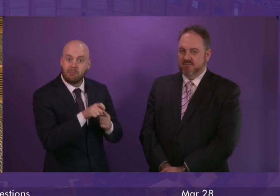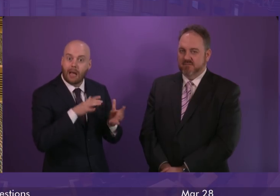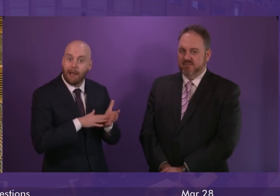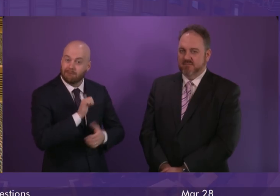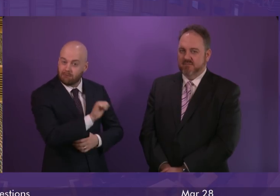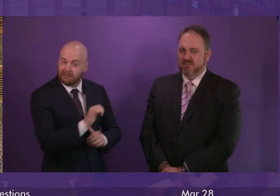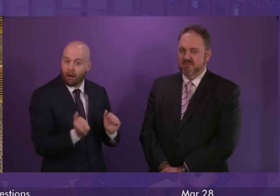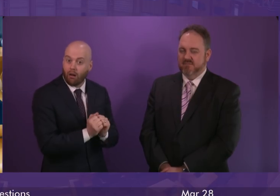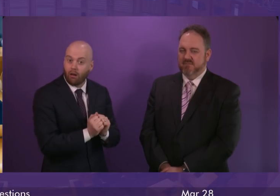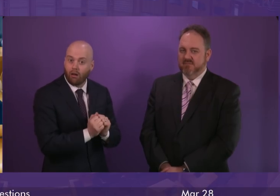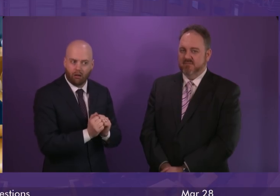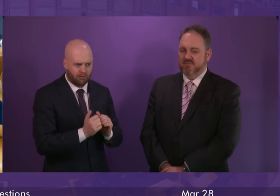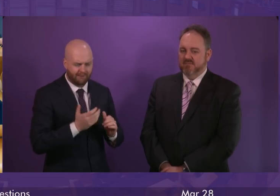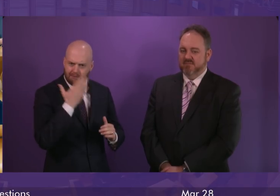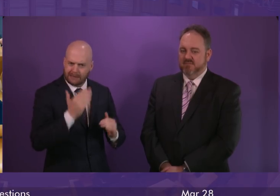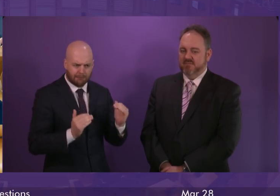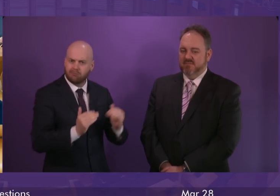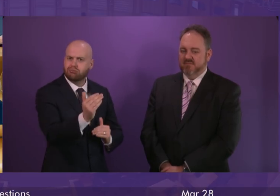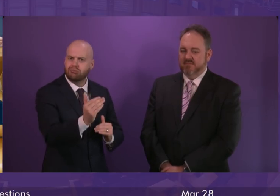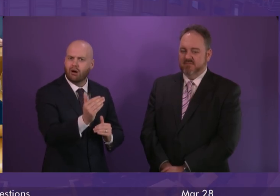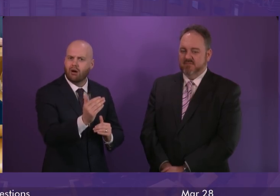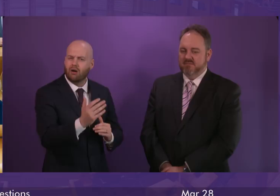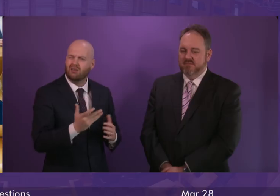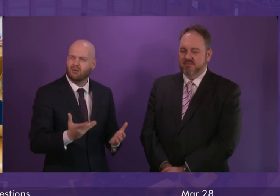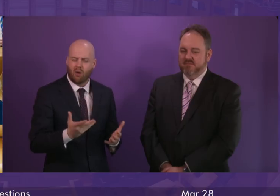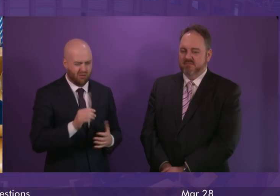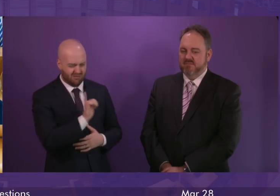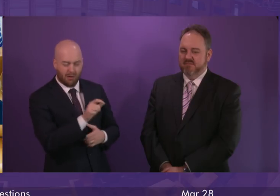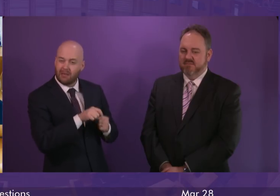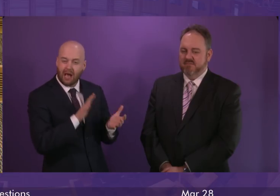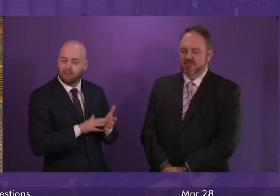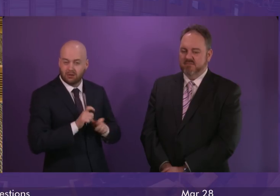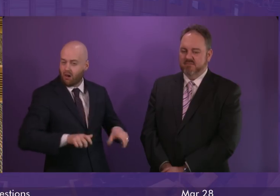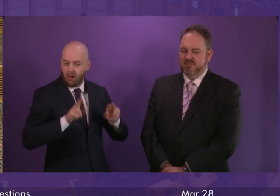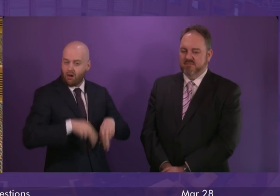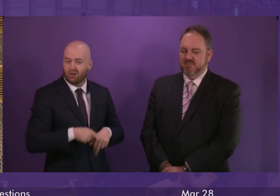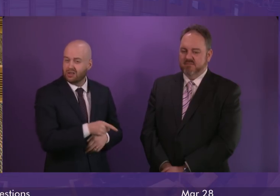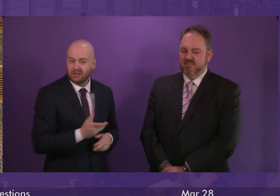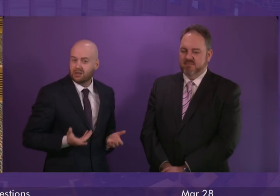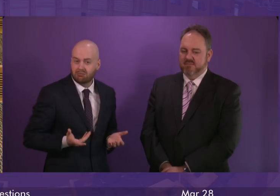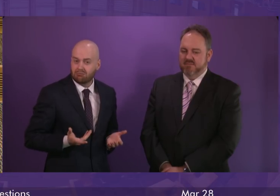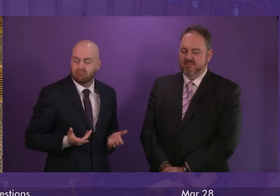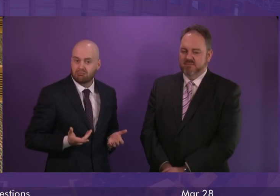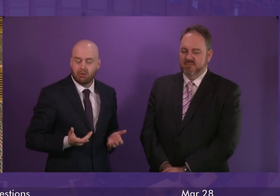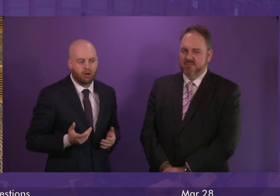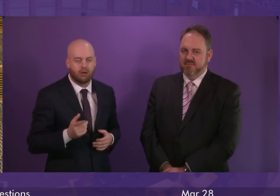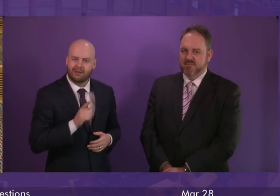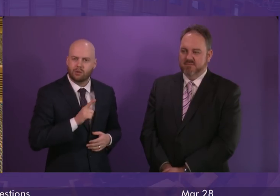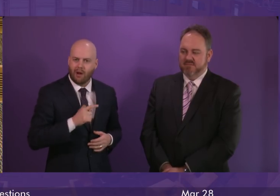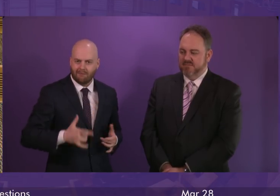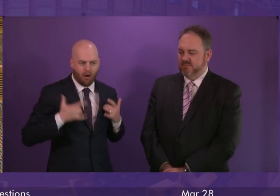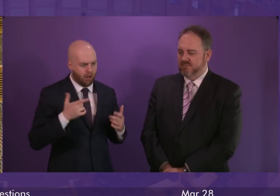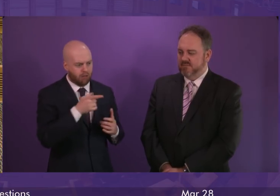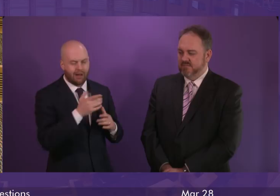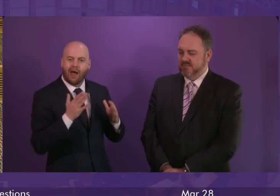on either of the occasions it's been brought forward and defeated. So actually, I think that does give the House of Commons something to move